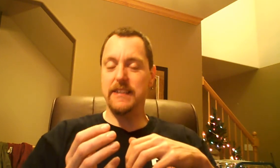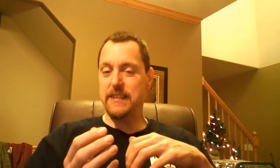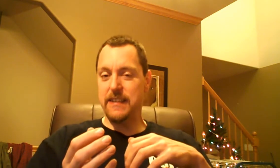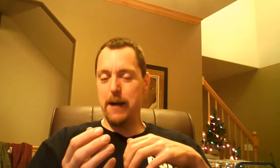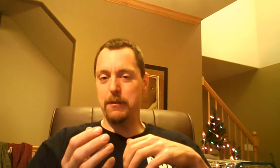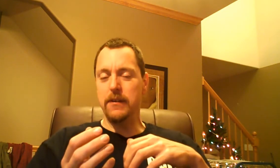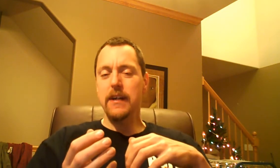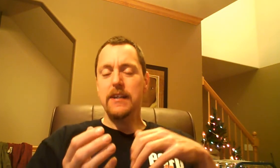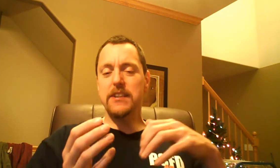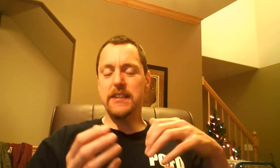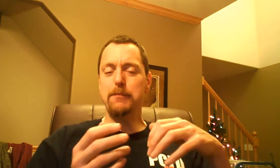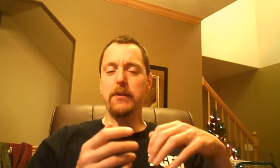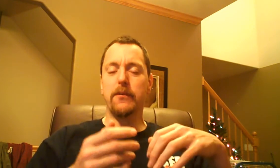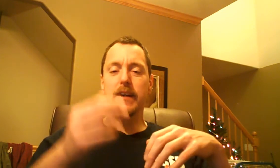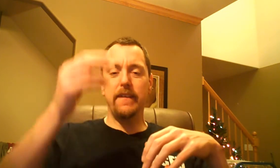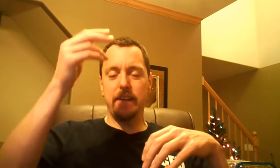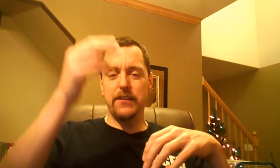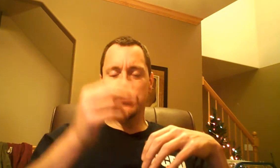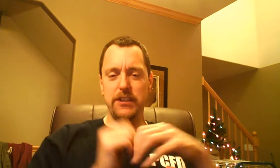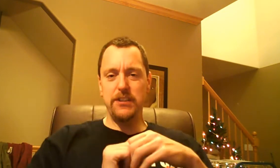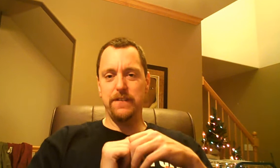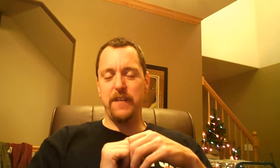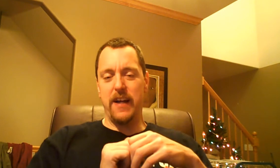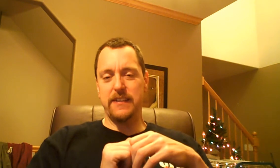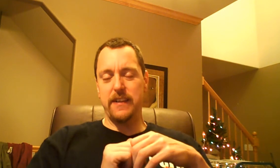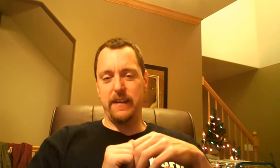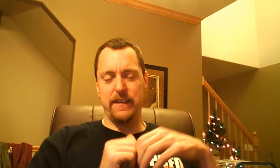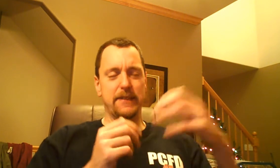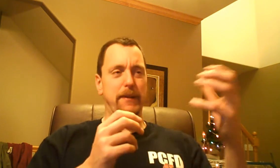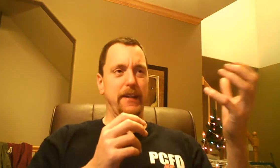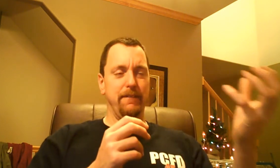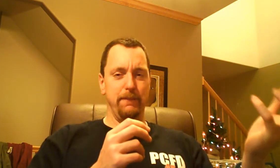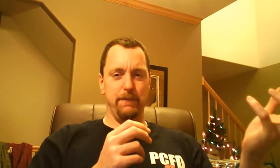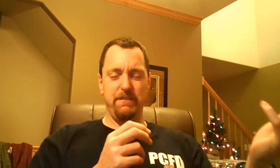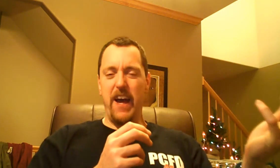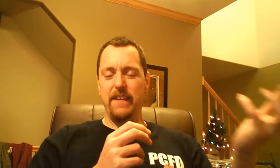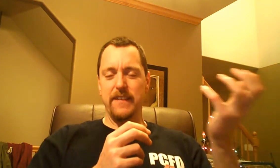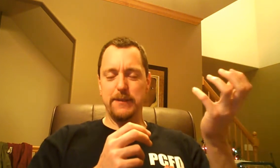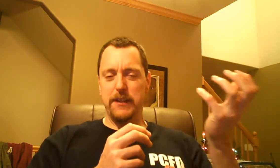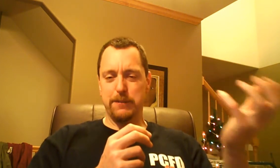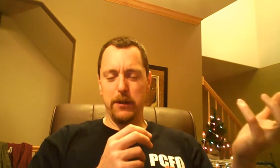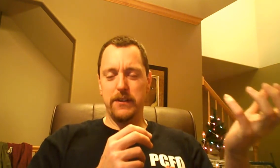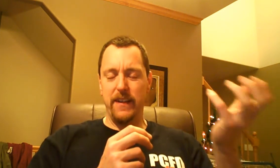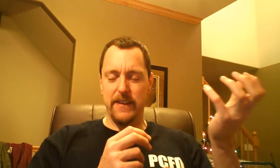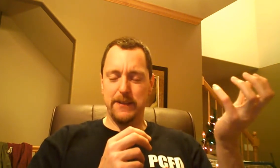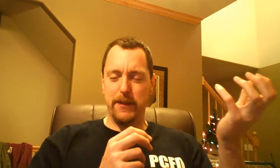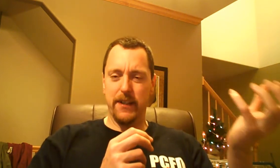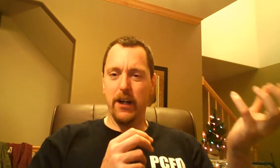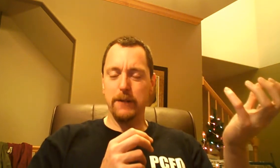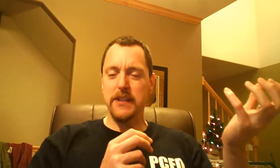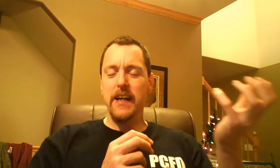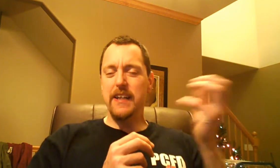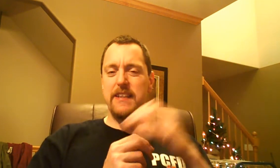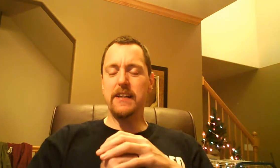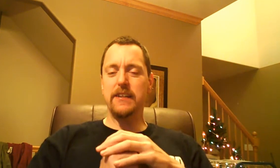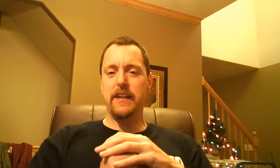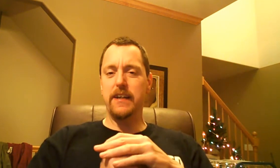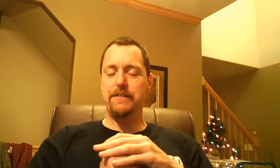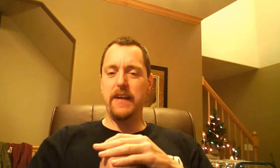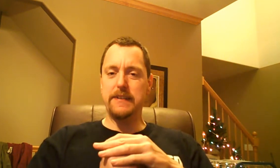and an example. Just simply reading the nutritional facts, this many fat, this much protein, this many carbs, is not going to tell you if that